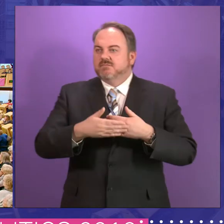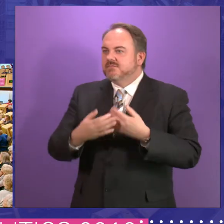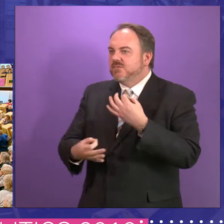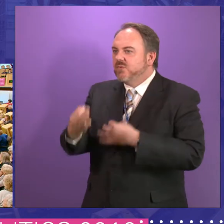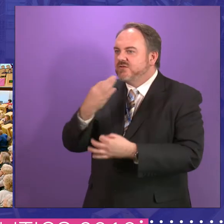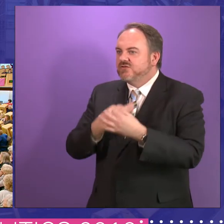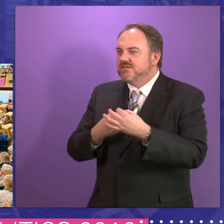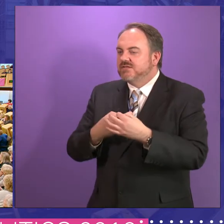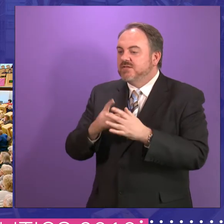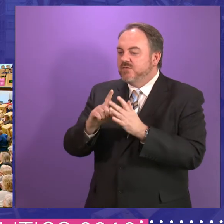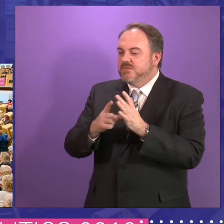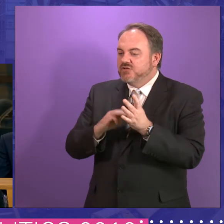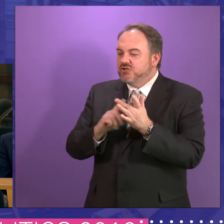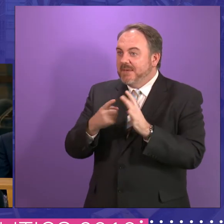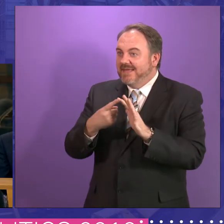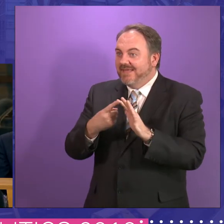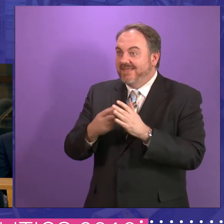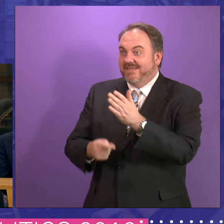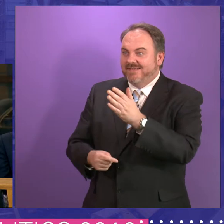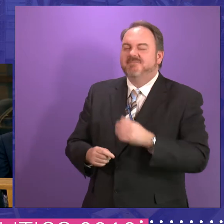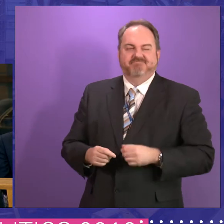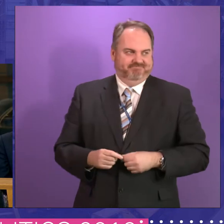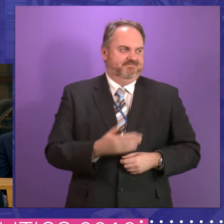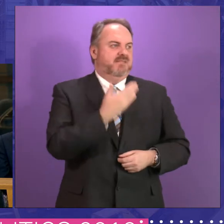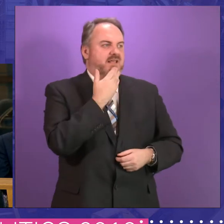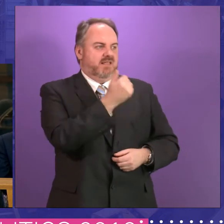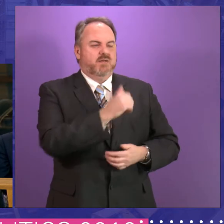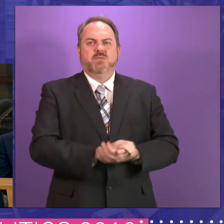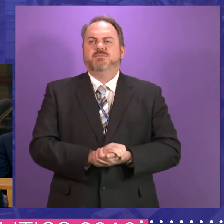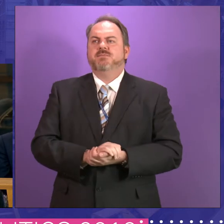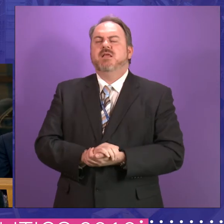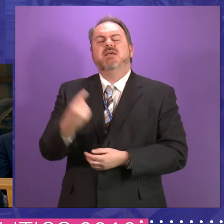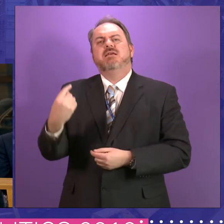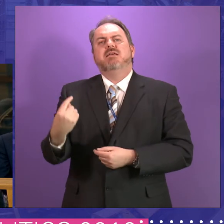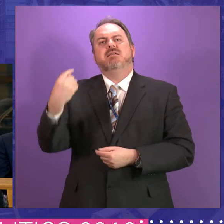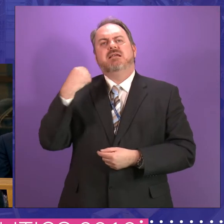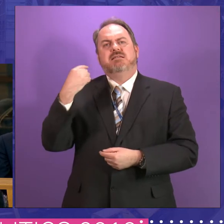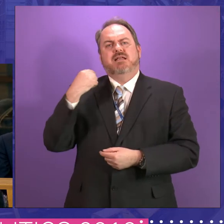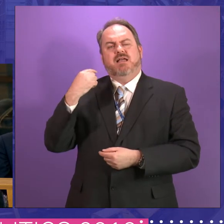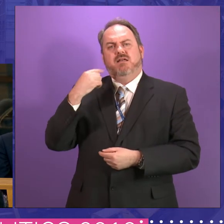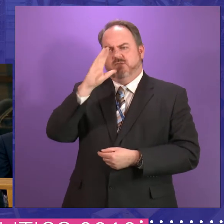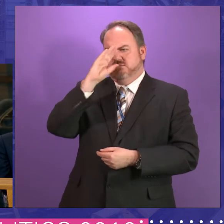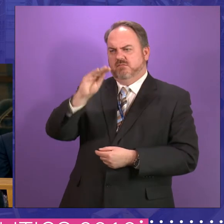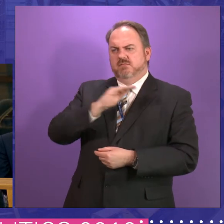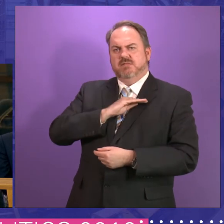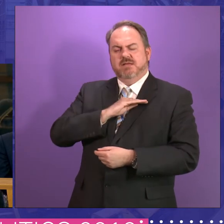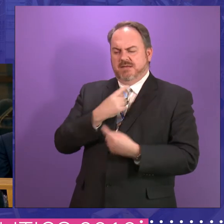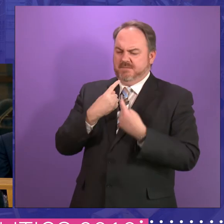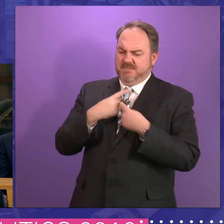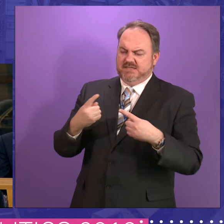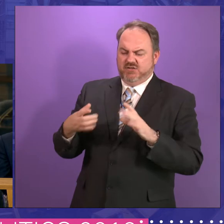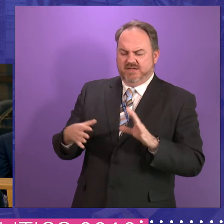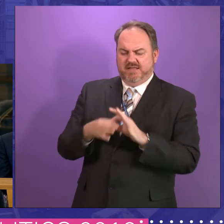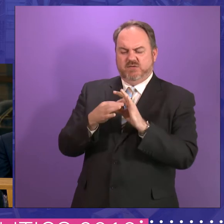McGregor. Thank you. Yesterday, I got a message to do with the European elections